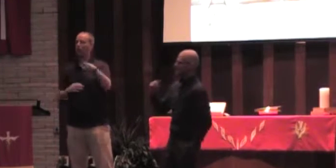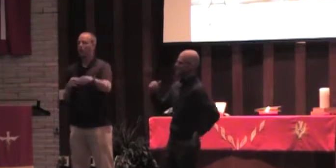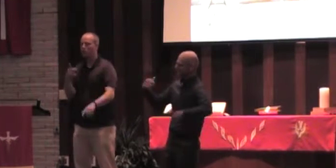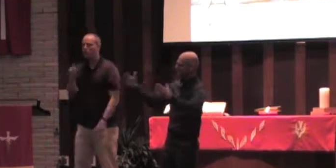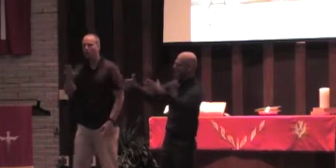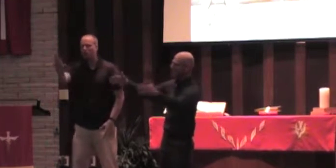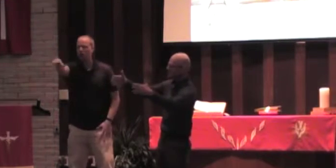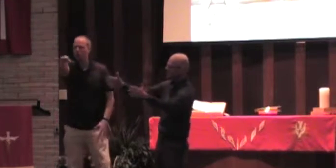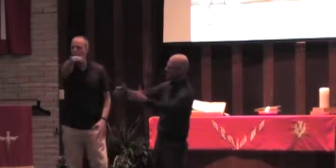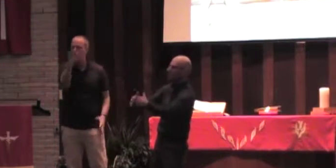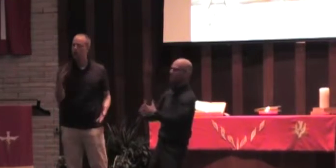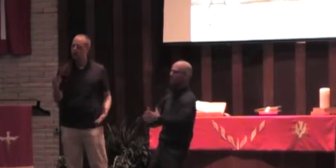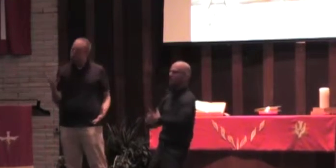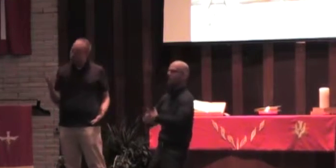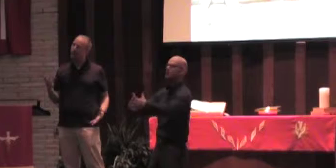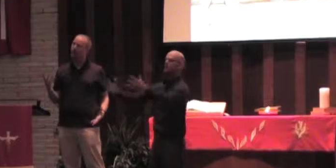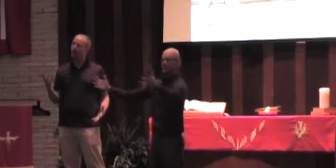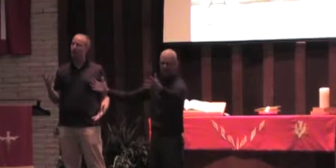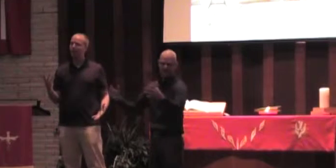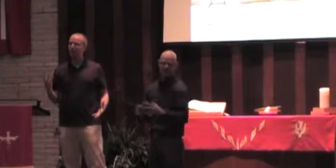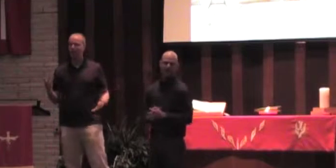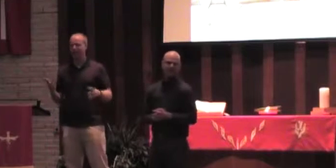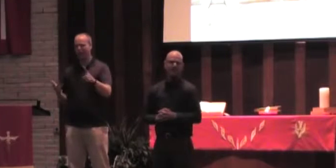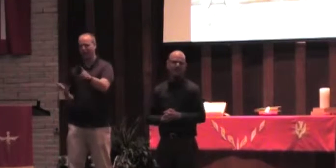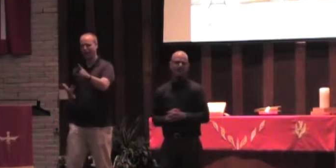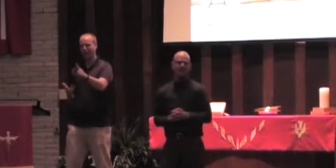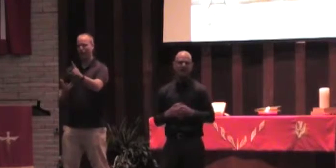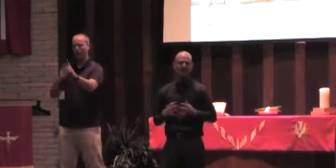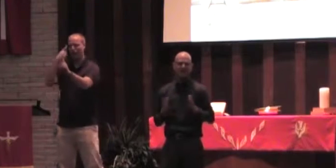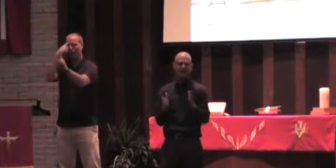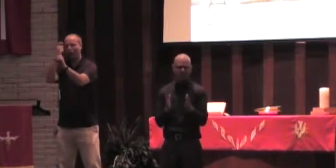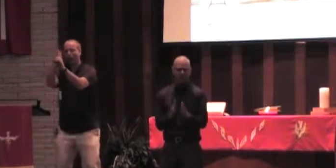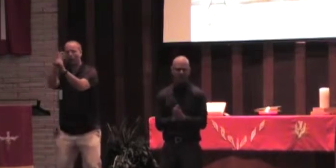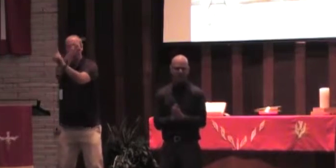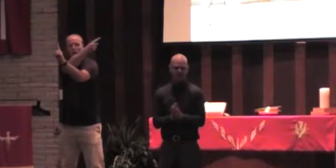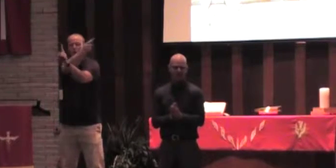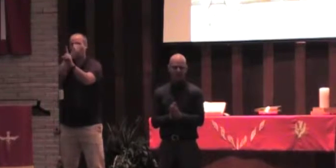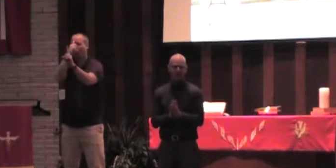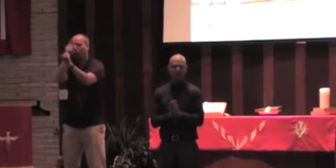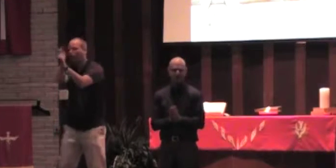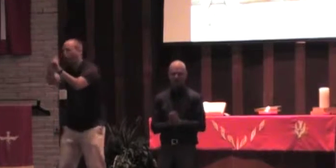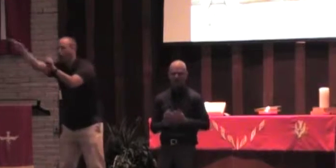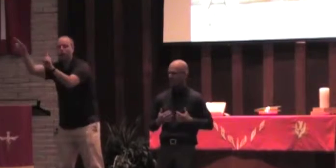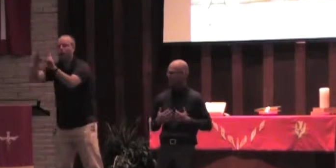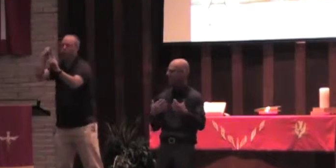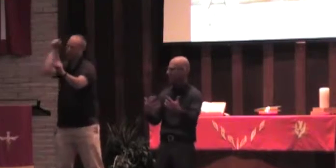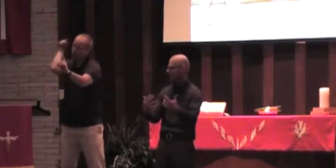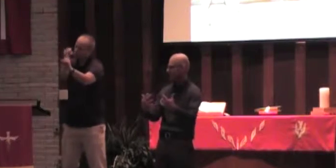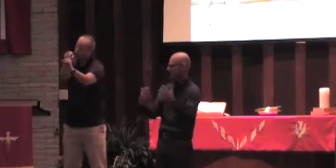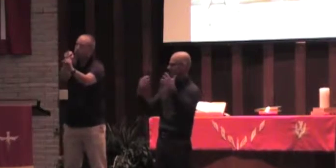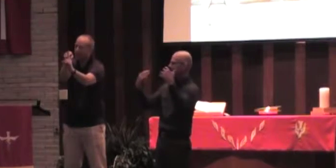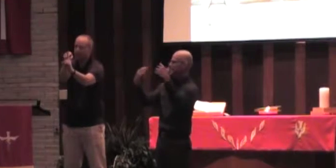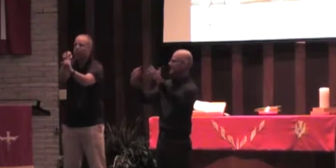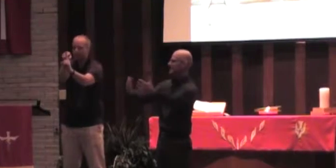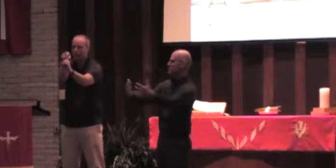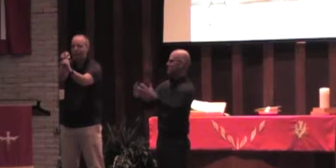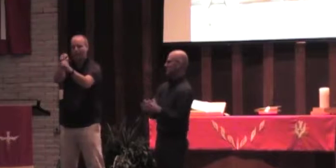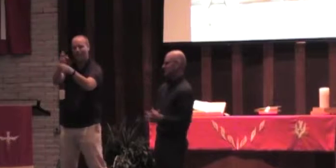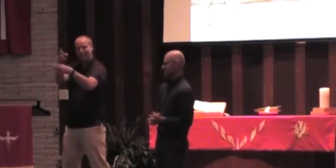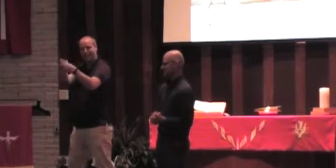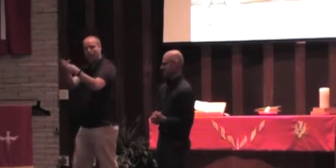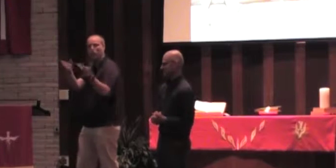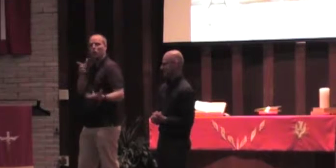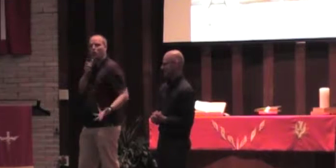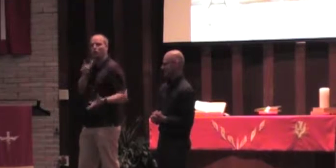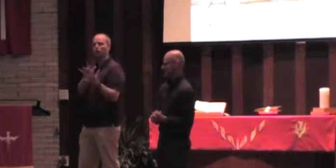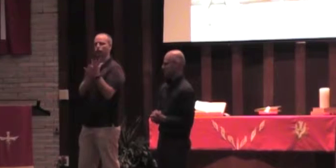and he says, okay, you're a little adrift in your theology, but let me clear it up for you. The person that you want to follow, his name